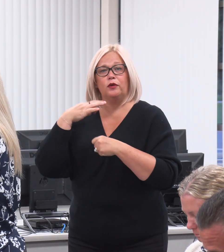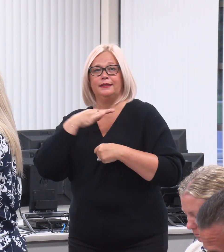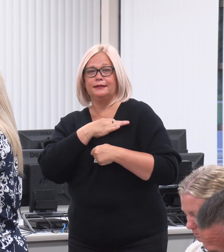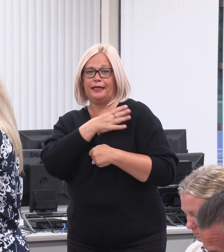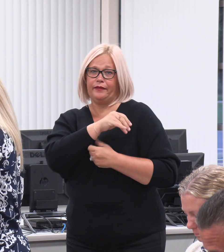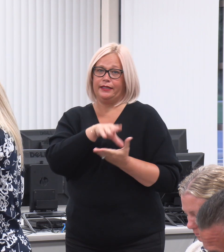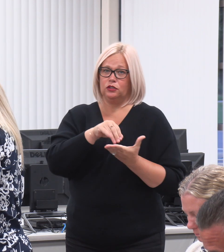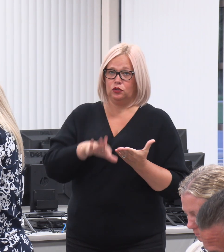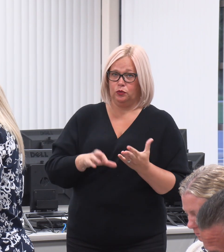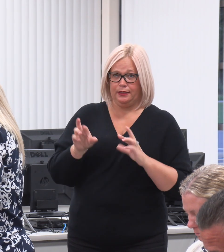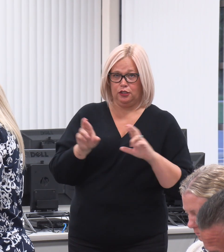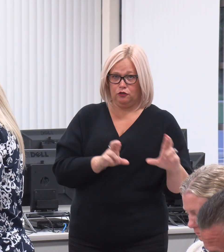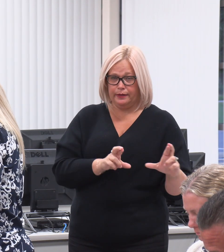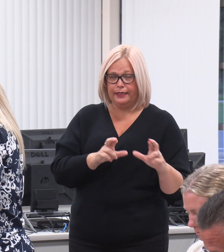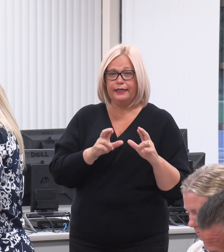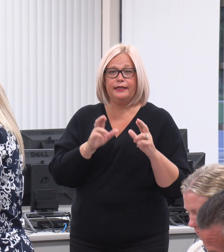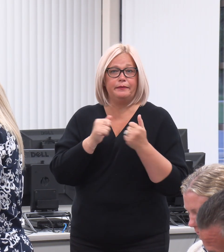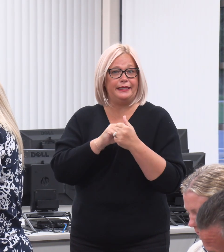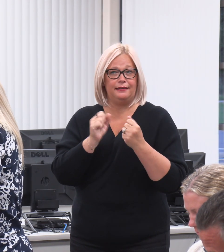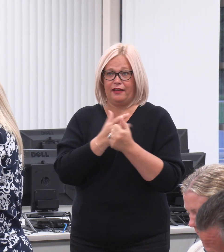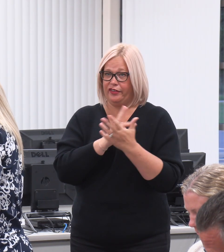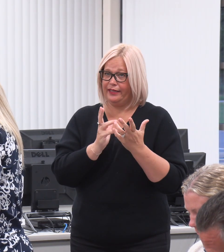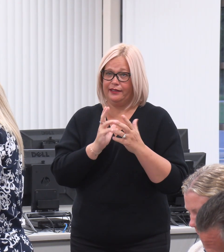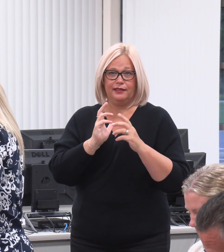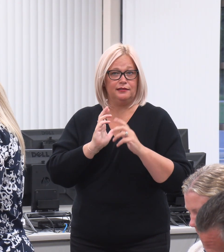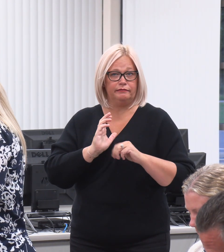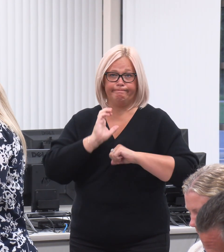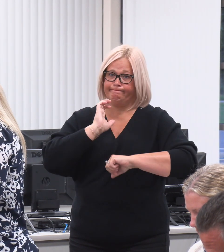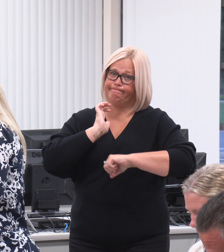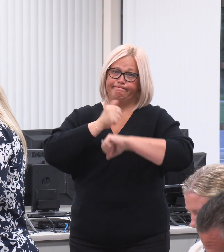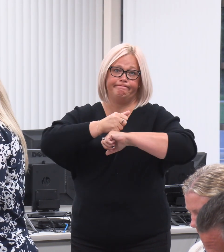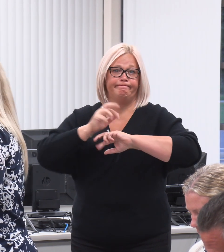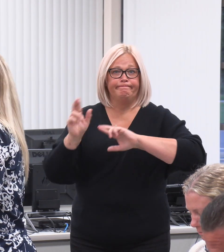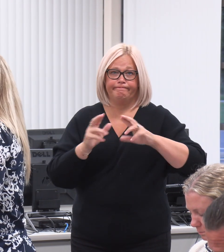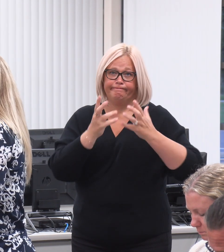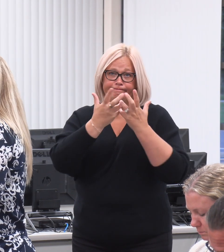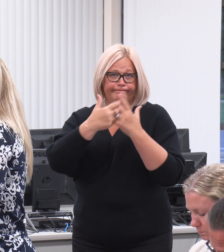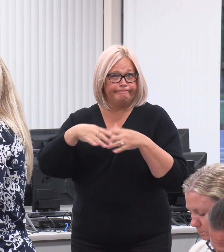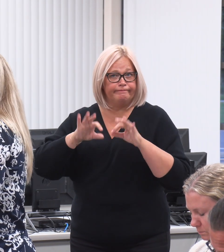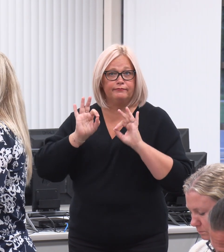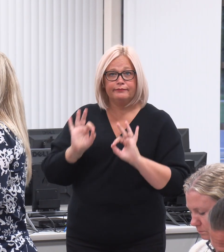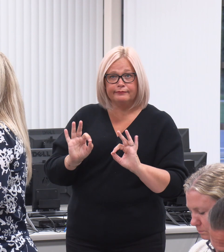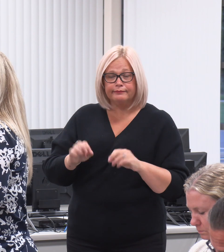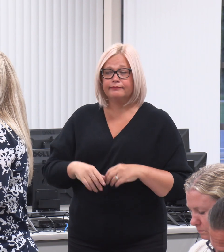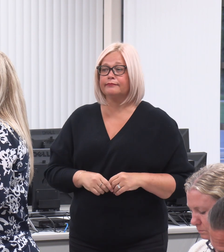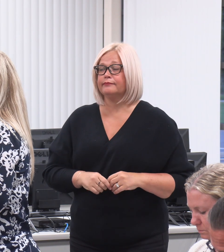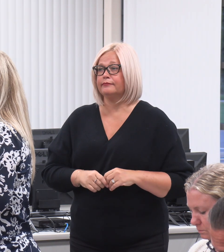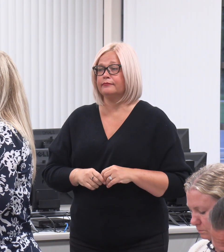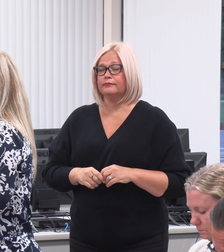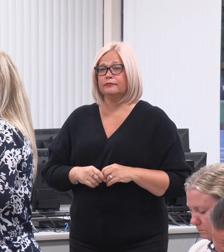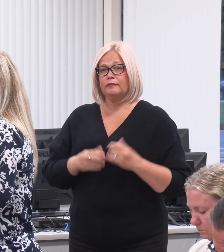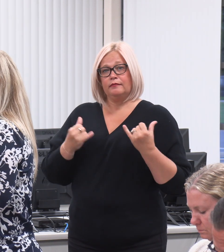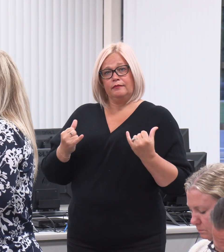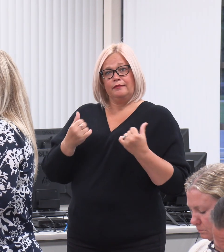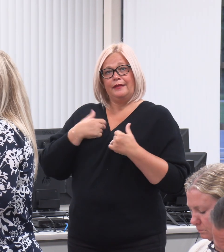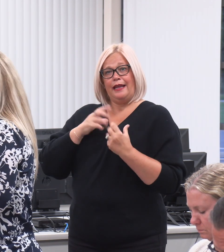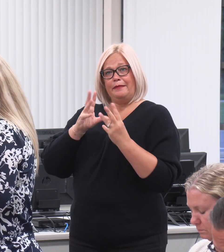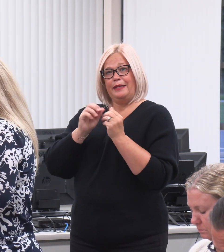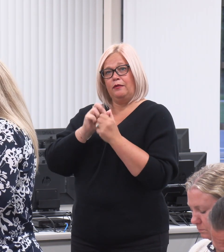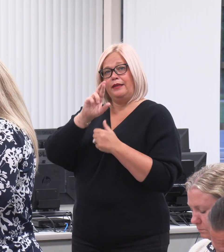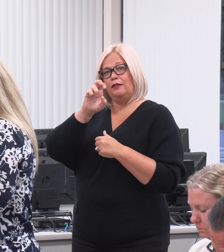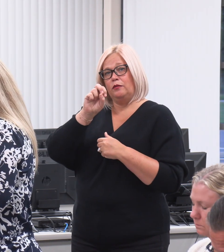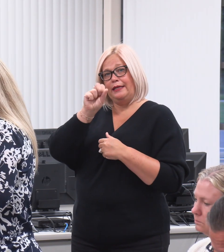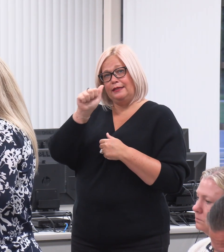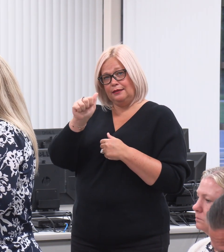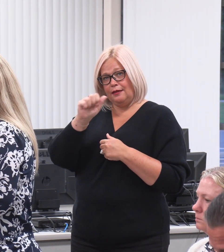students at this time. So it should all be up and going. Right now I've been meeting with the Risa and